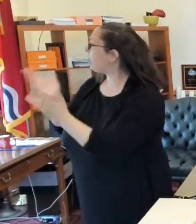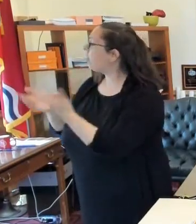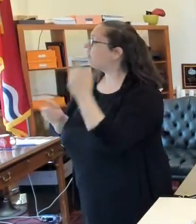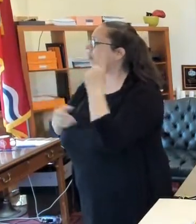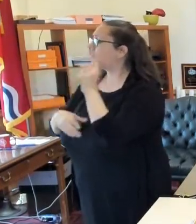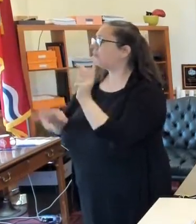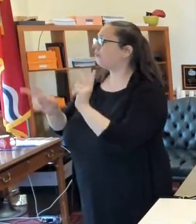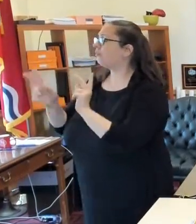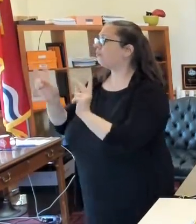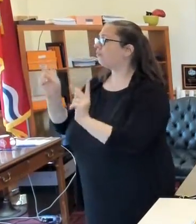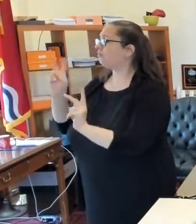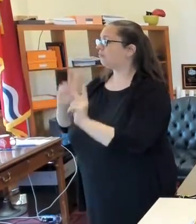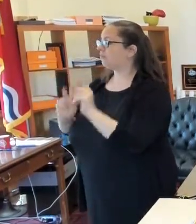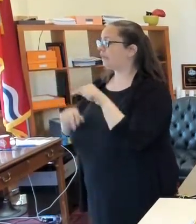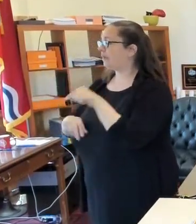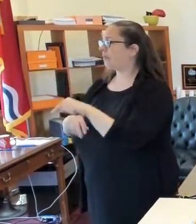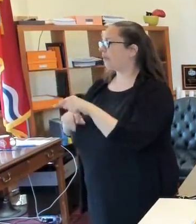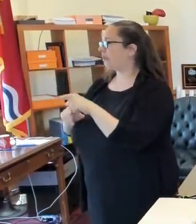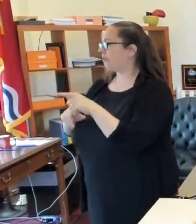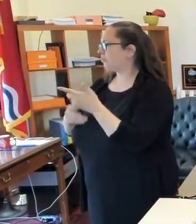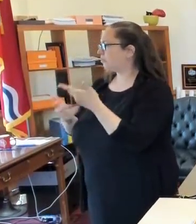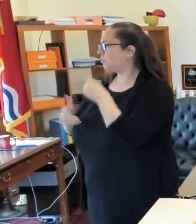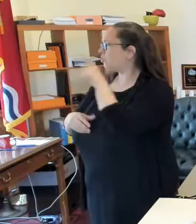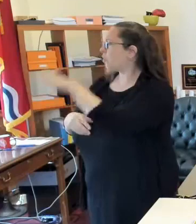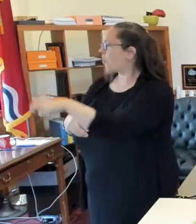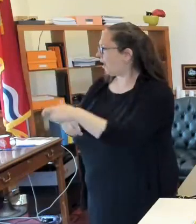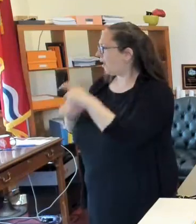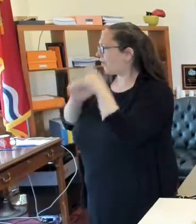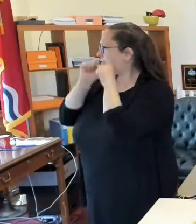people who don't have to wear a mask?